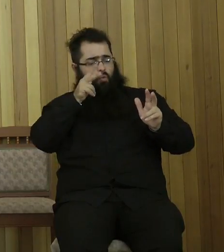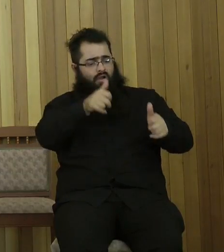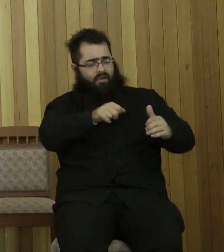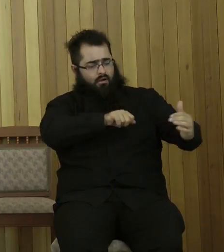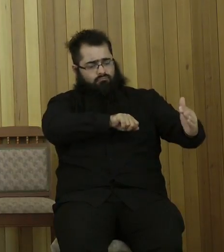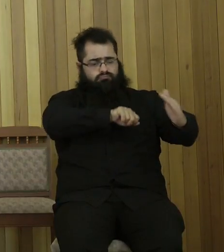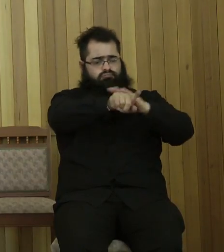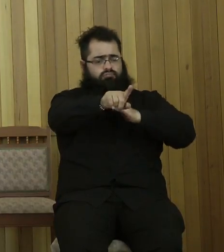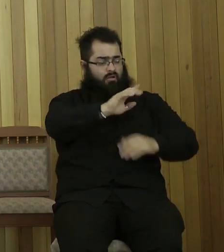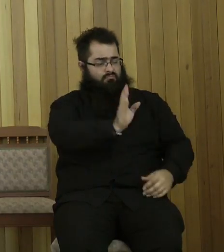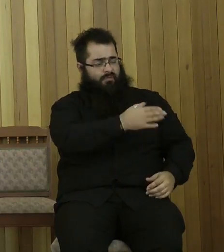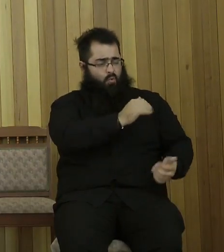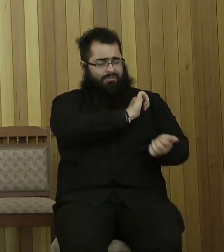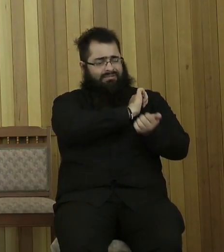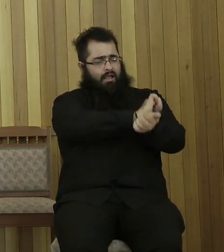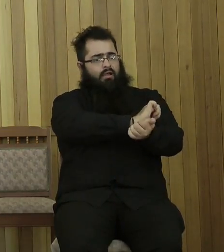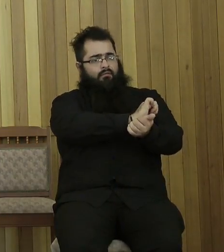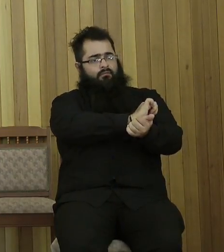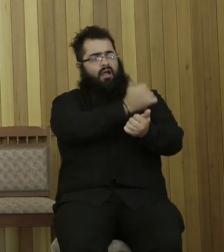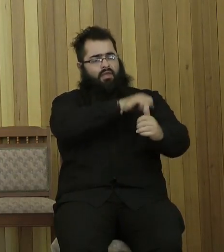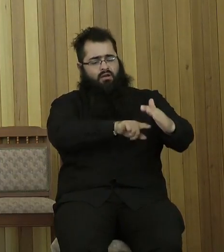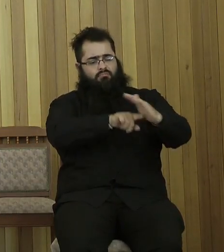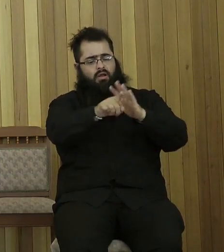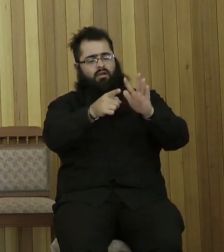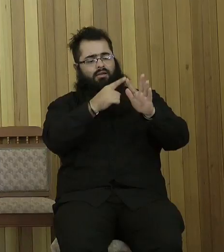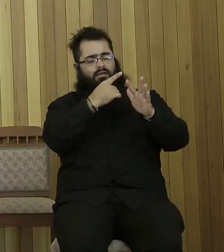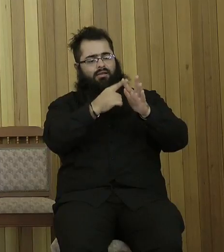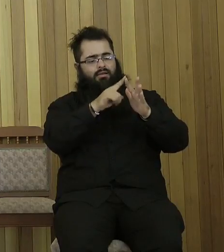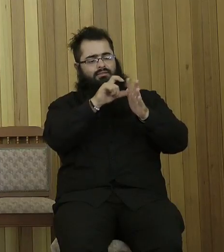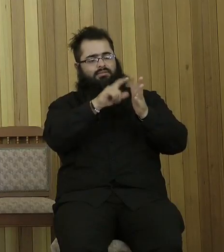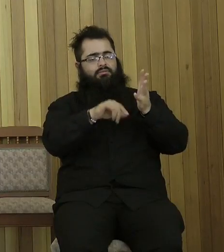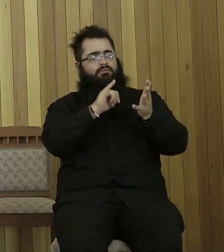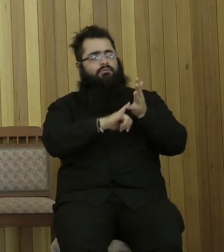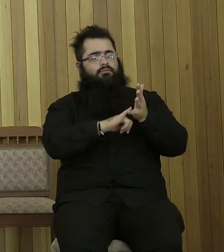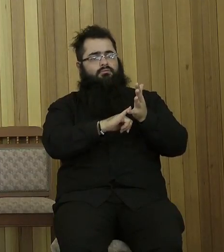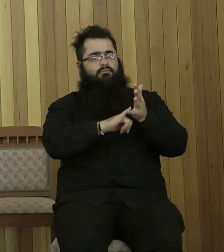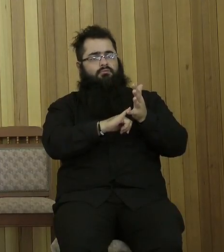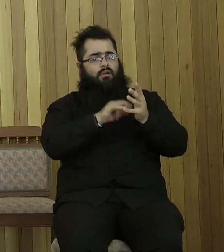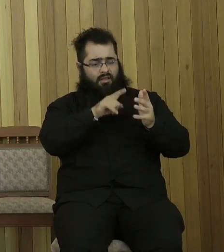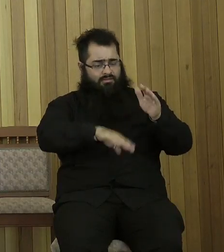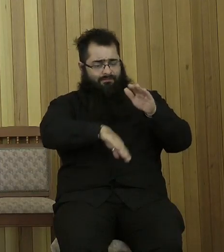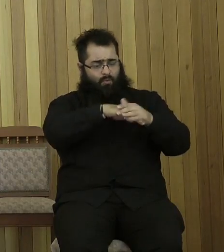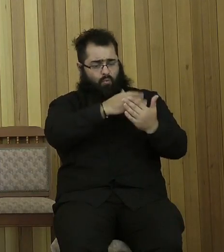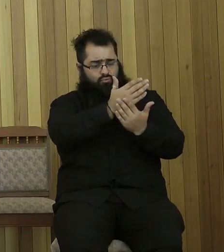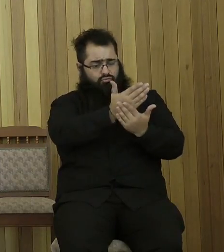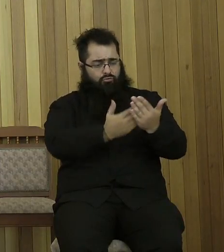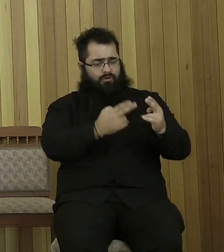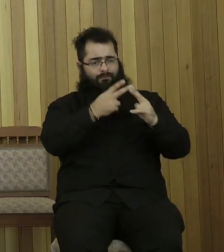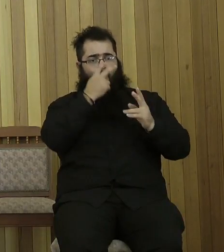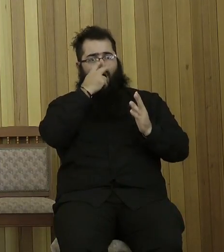slaves to freedom. This great redemptive act is the backdrop for the entire Old Testament and an example of